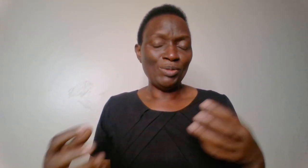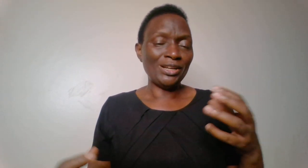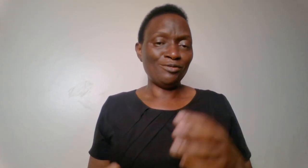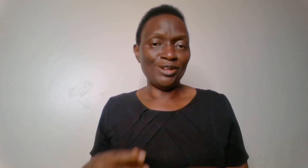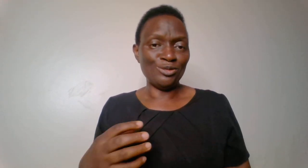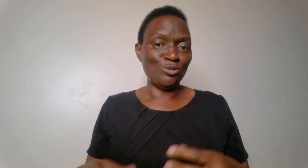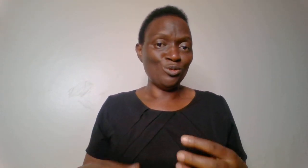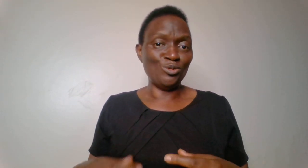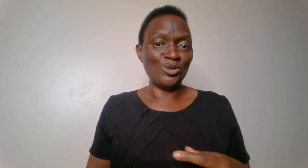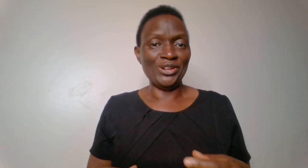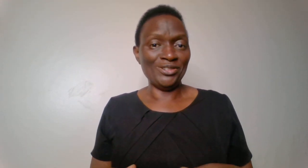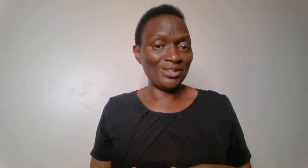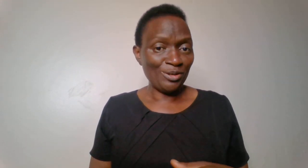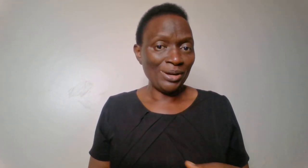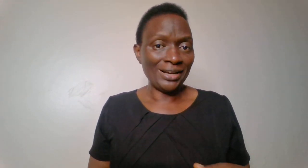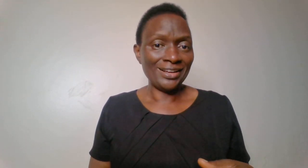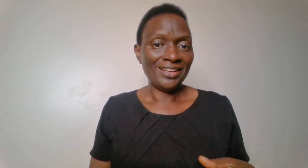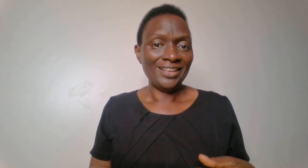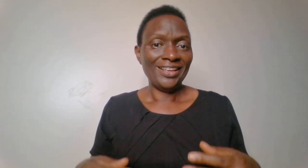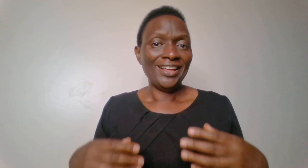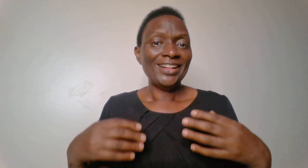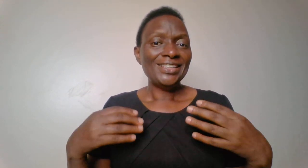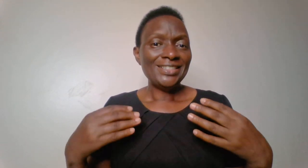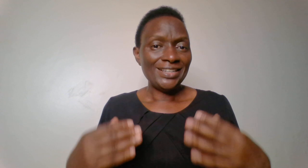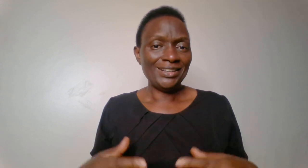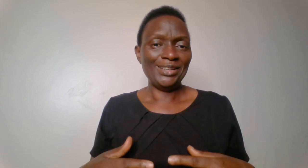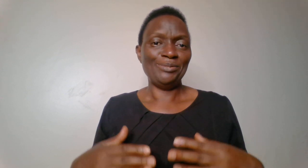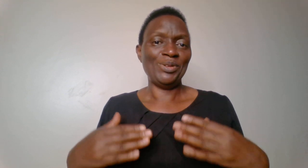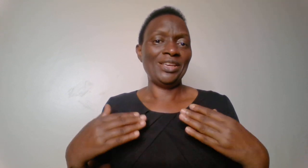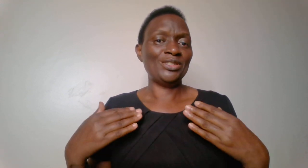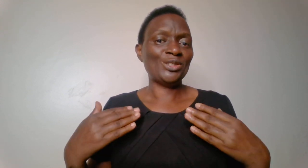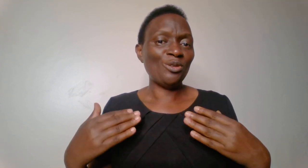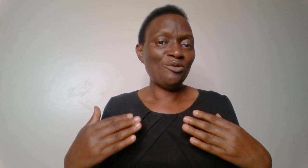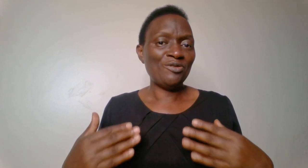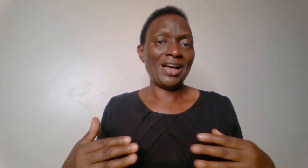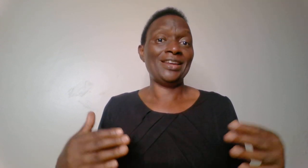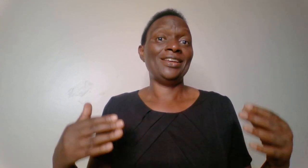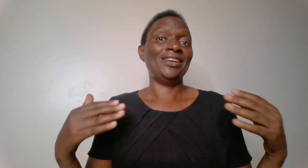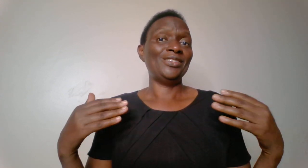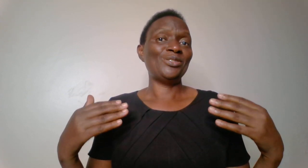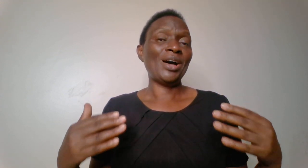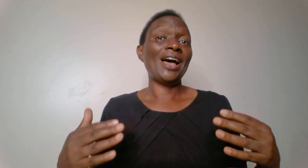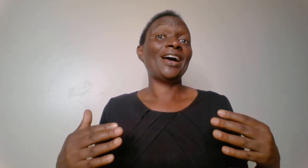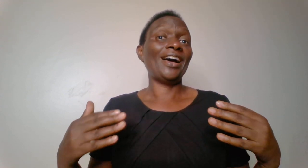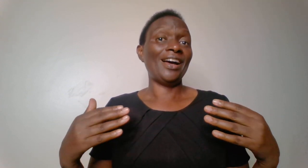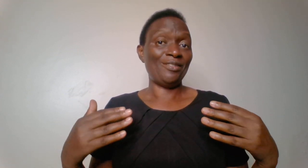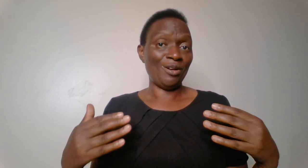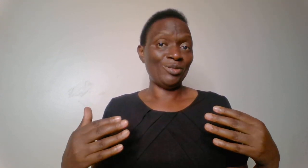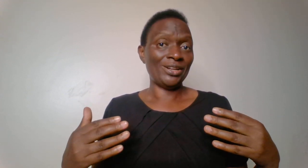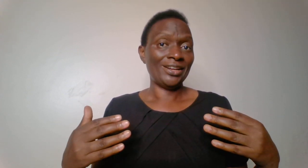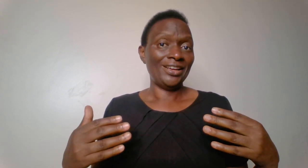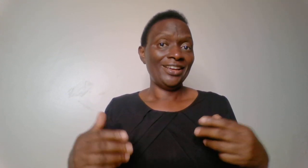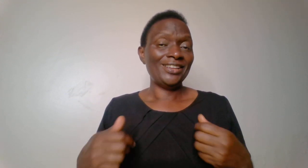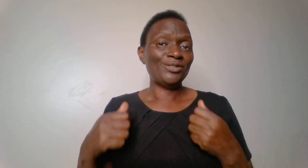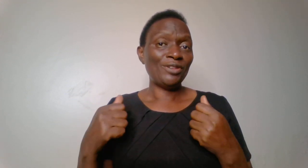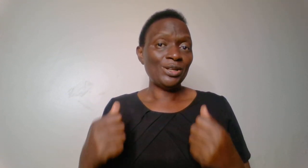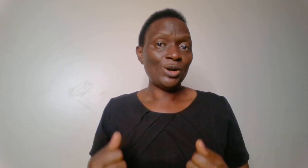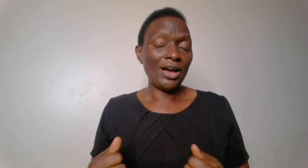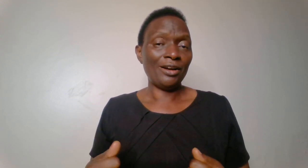butterfly guru in your stomach? Tell him he is so fun to hang around. He's fun to hang